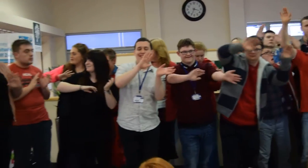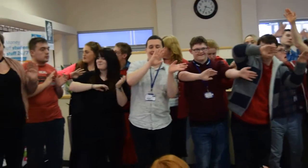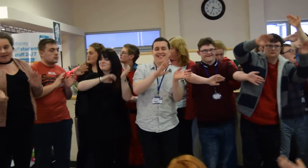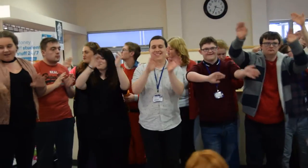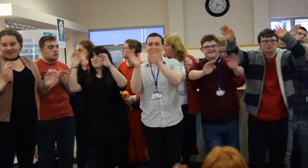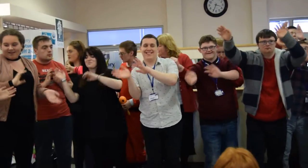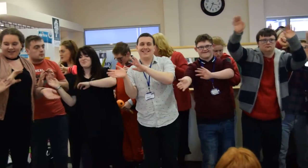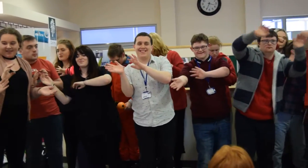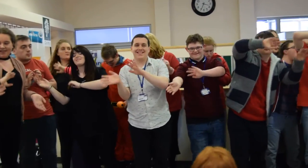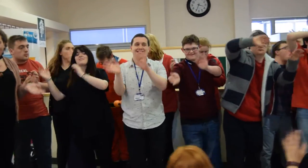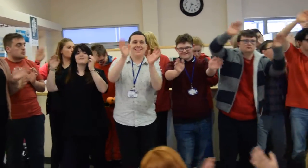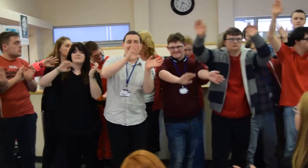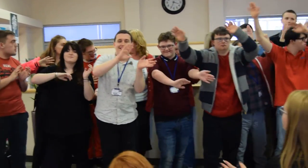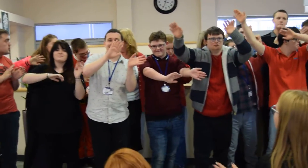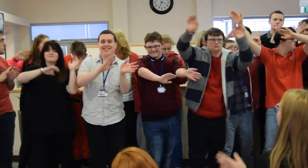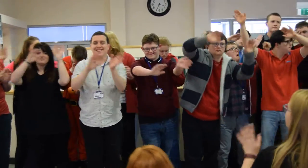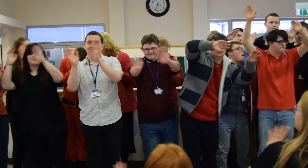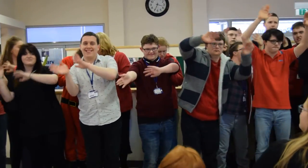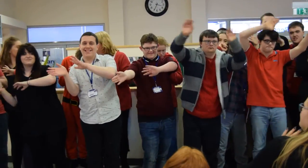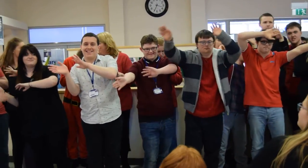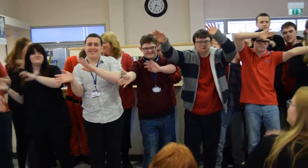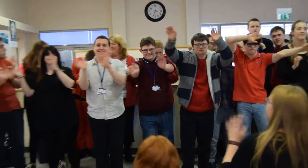And then wind has fallen apart from